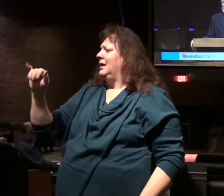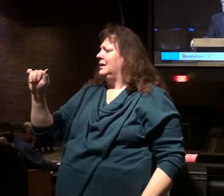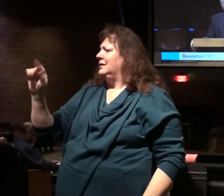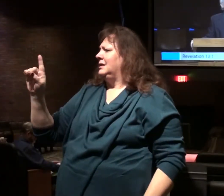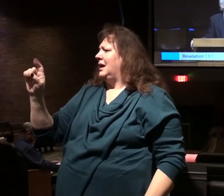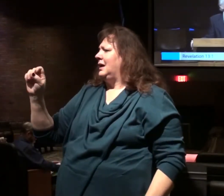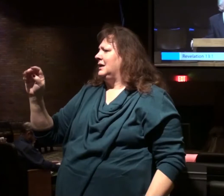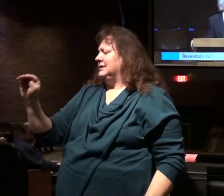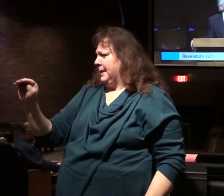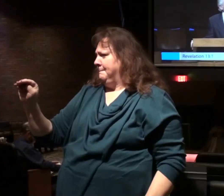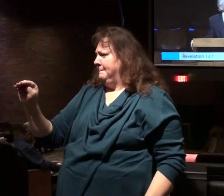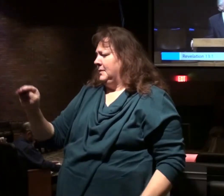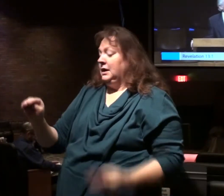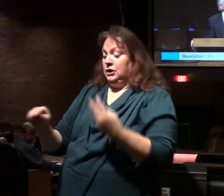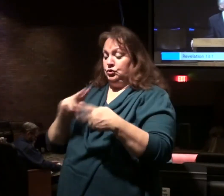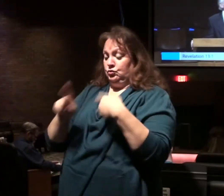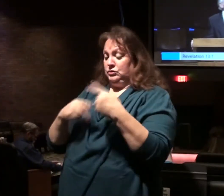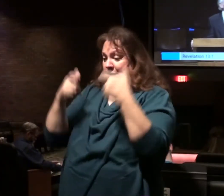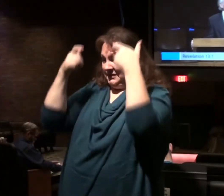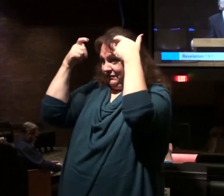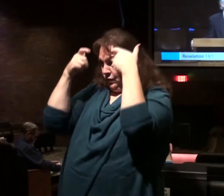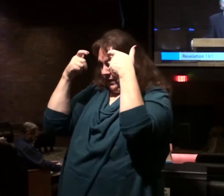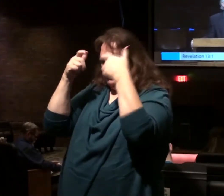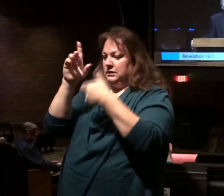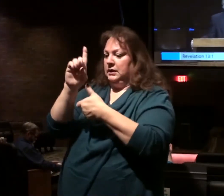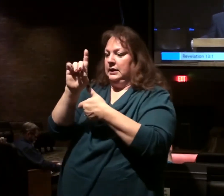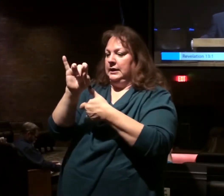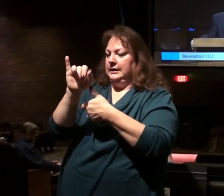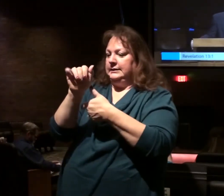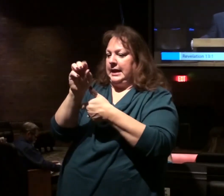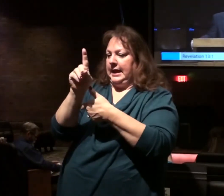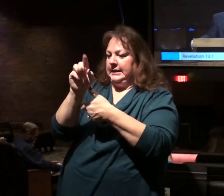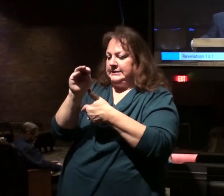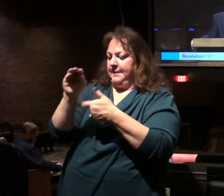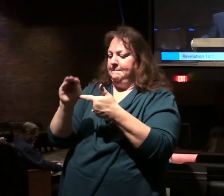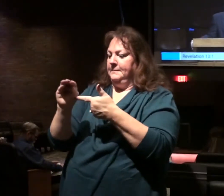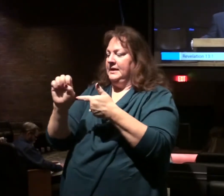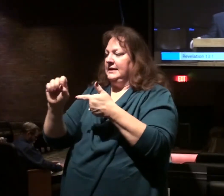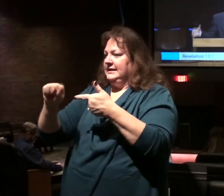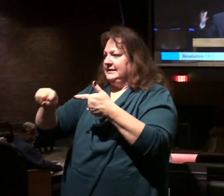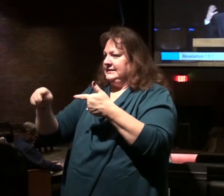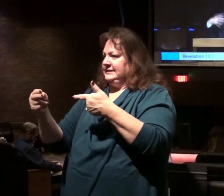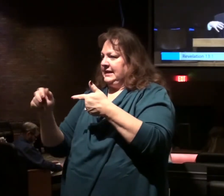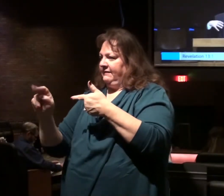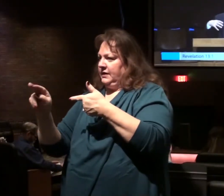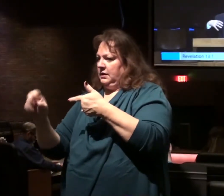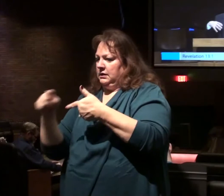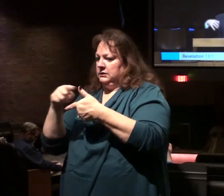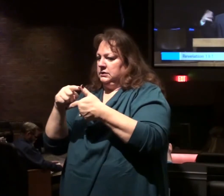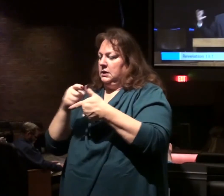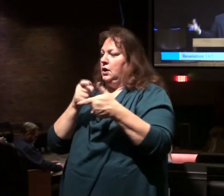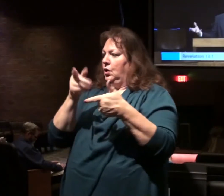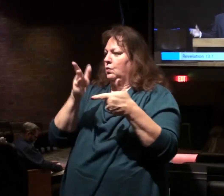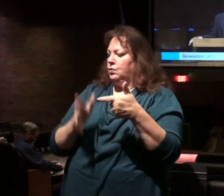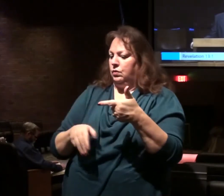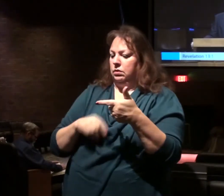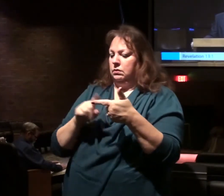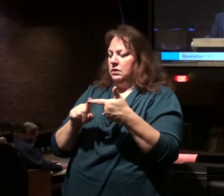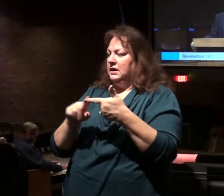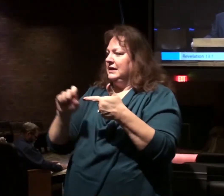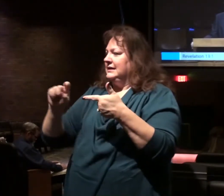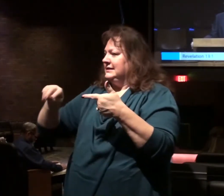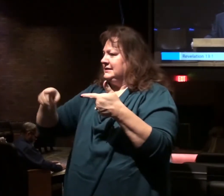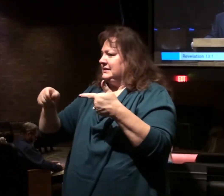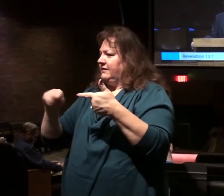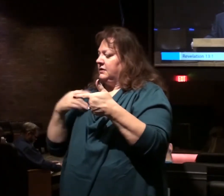Greek, there's two kinds of crowns, basically, the diadem and the stefanos. The diadem is the ruler's crown, the stefanos